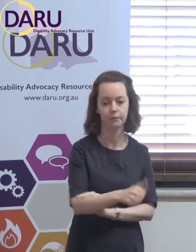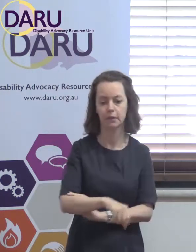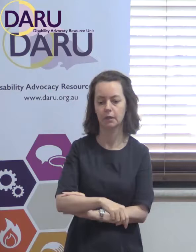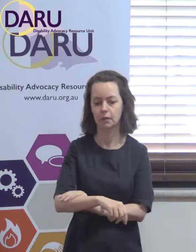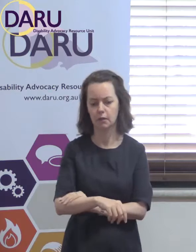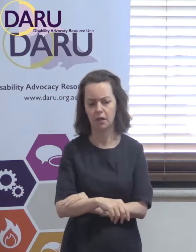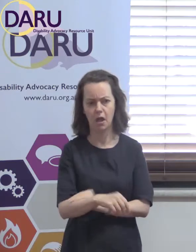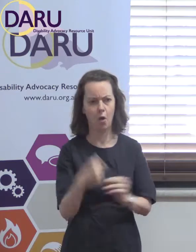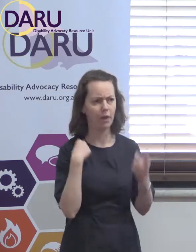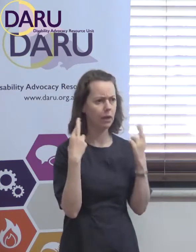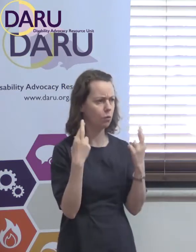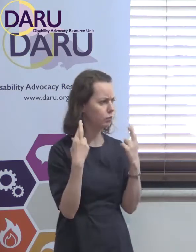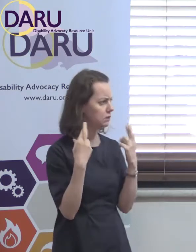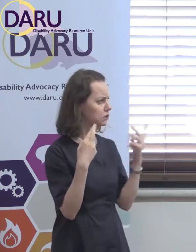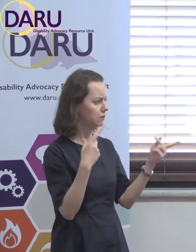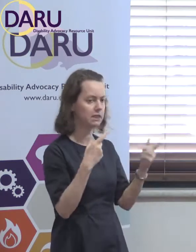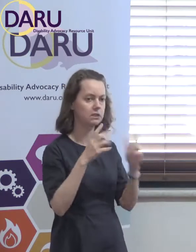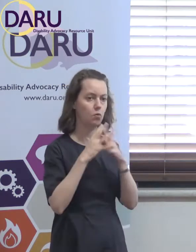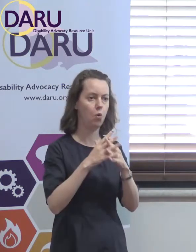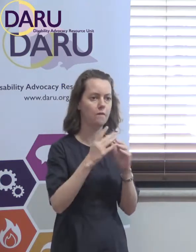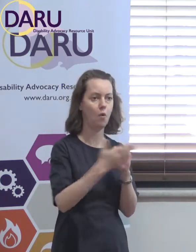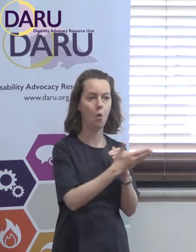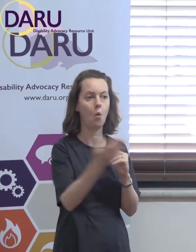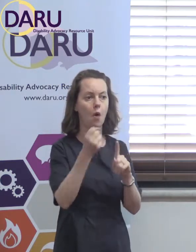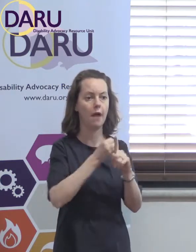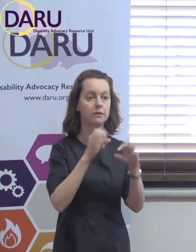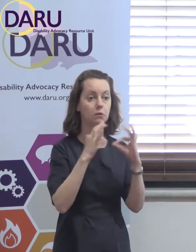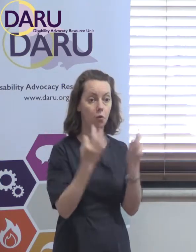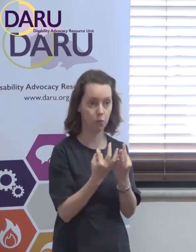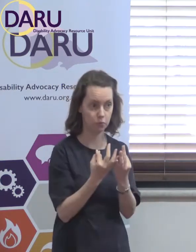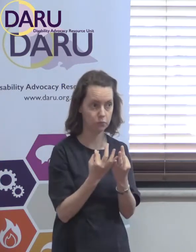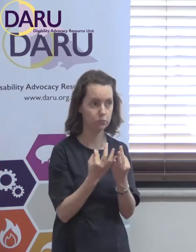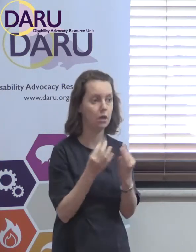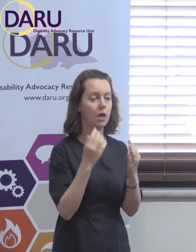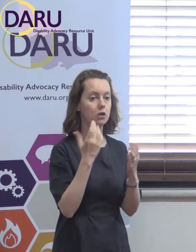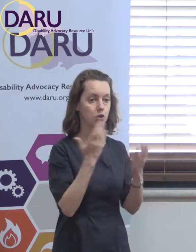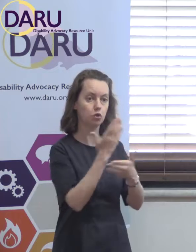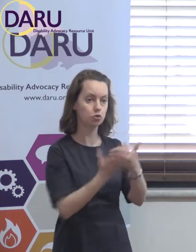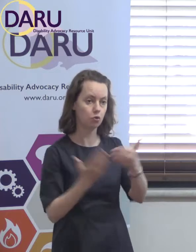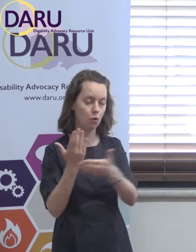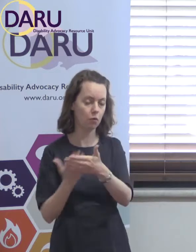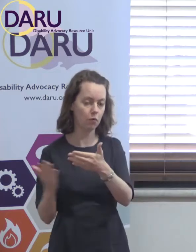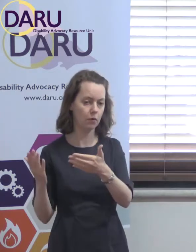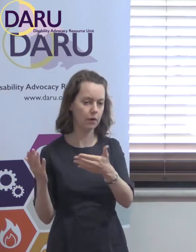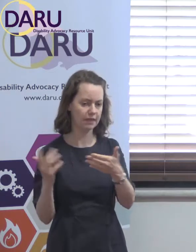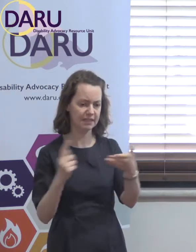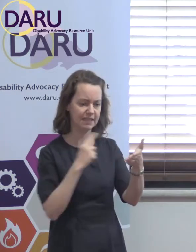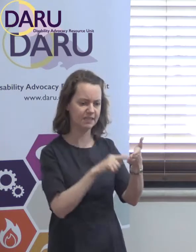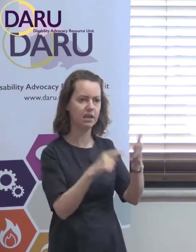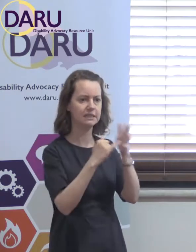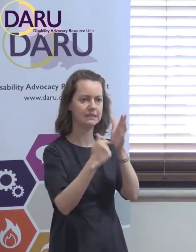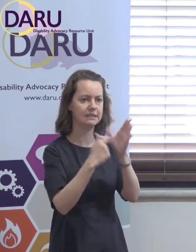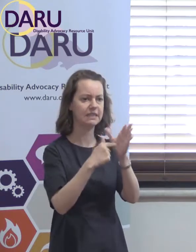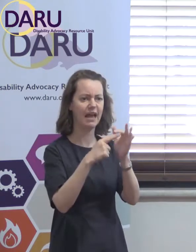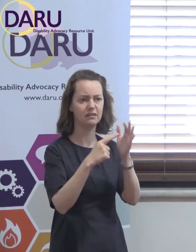this to be available and useful for every advocacy organisation. So, in the case studies, we took out... Some of them say what state or